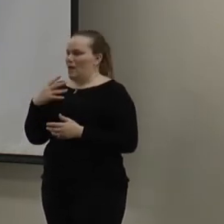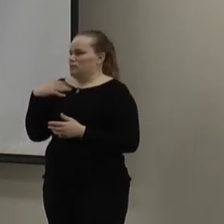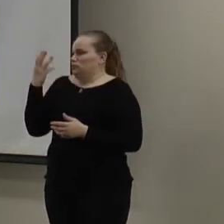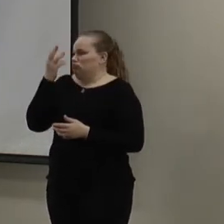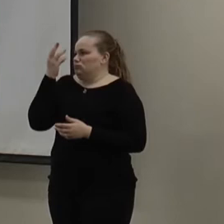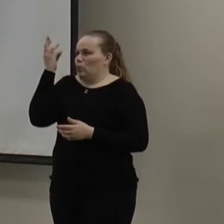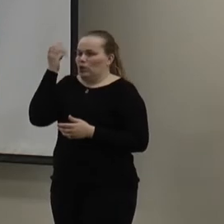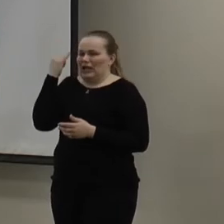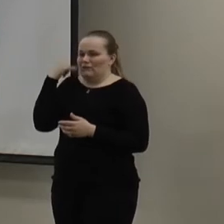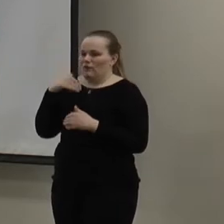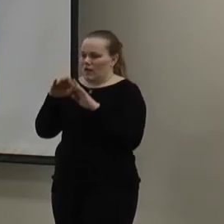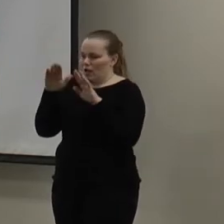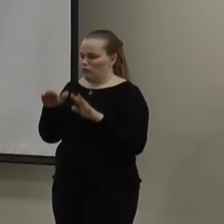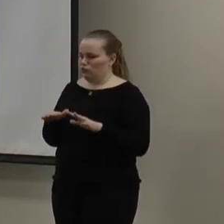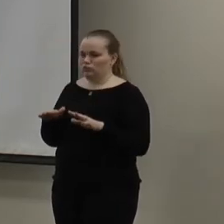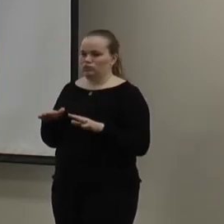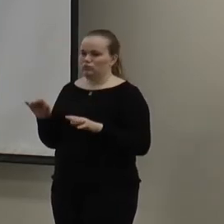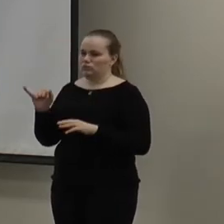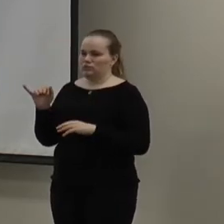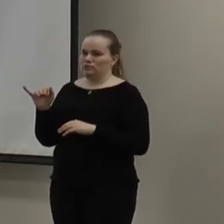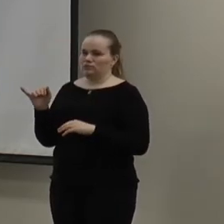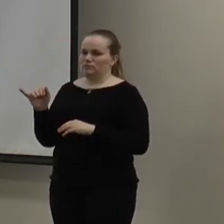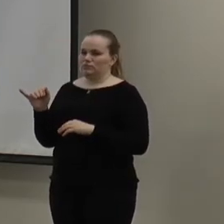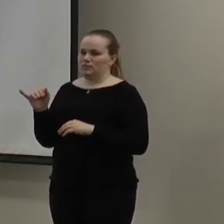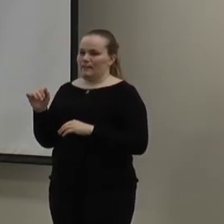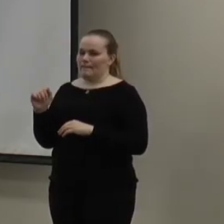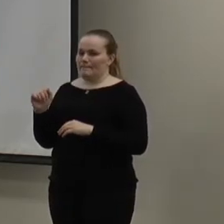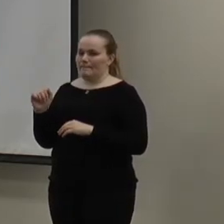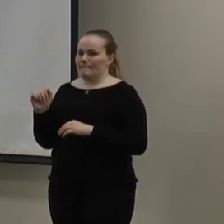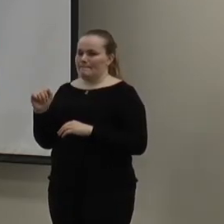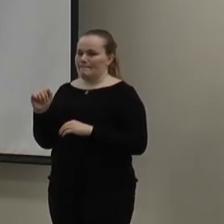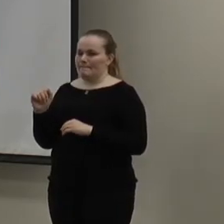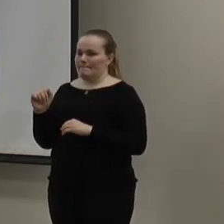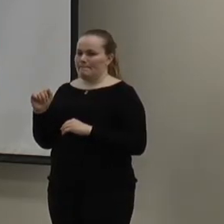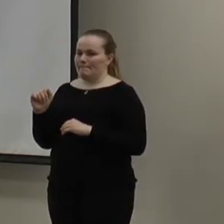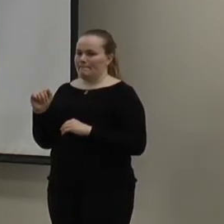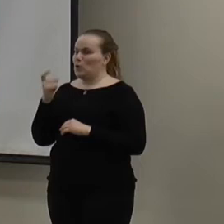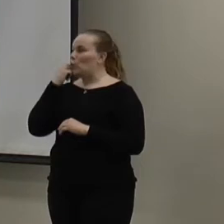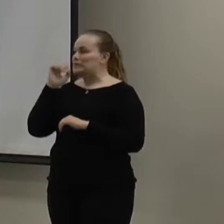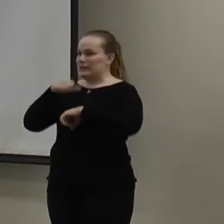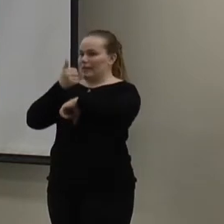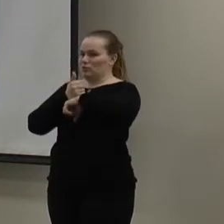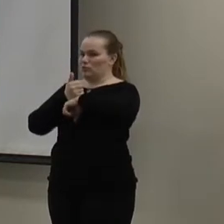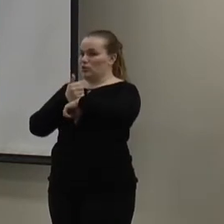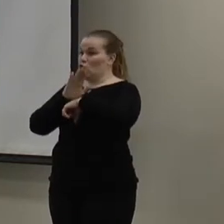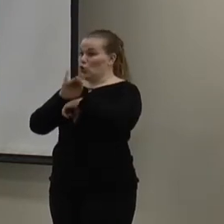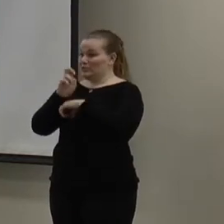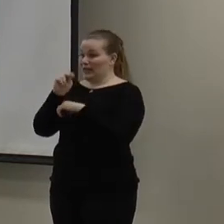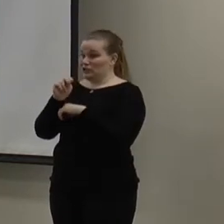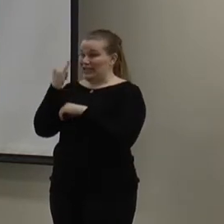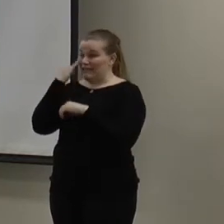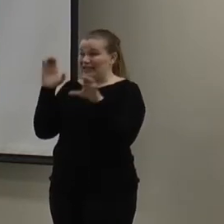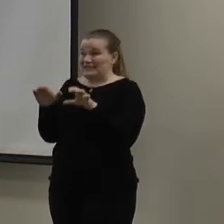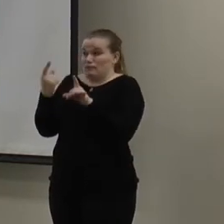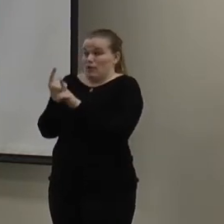if you have a house that's just built, your installation, if they